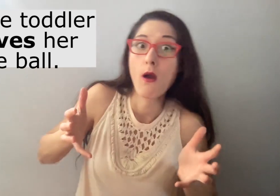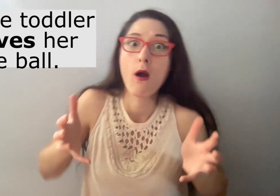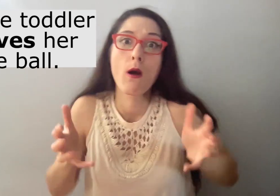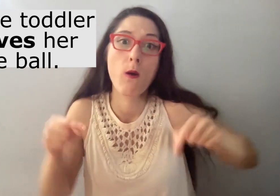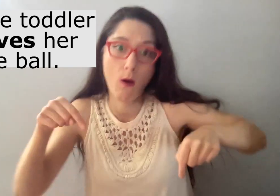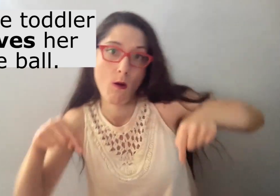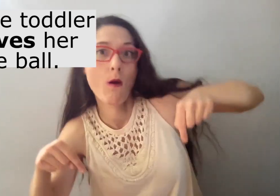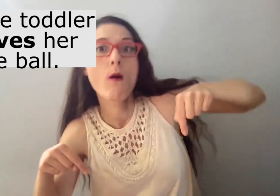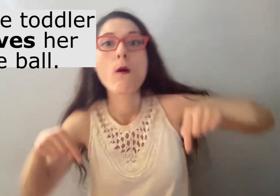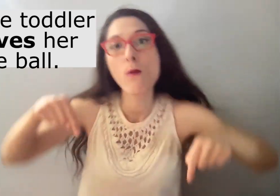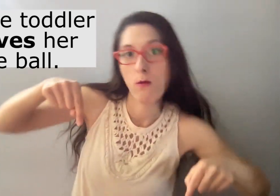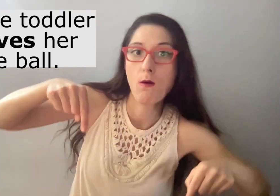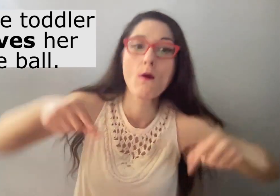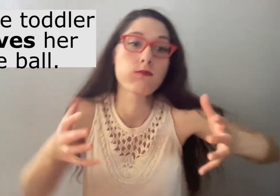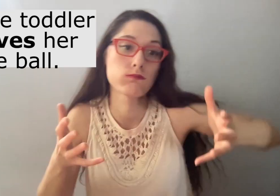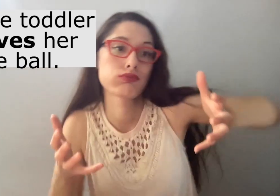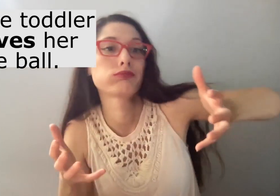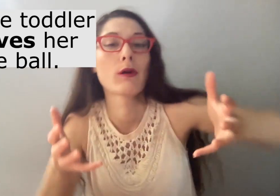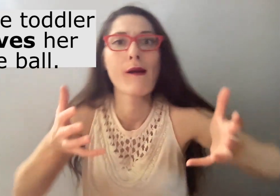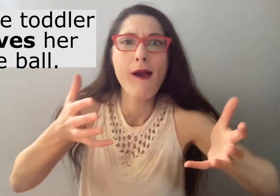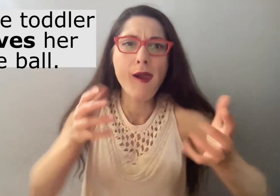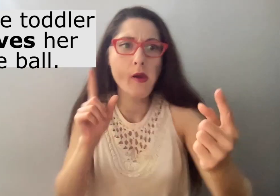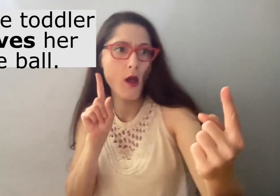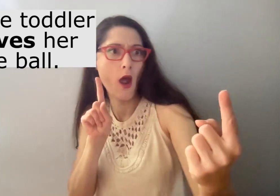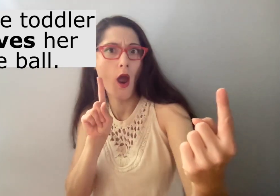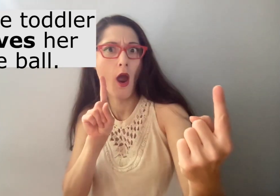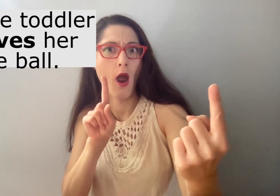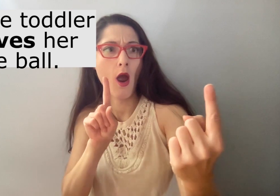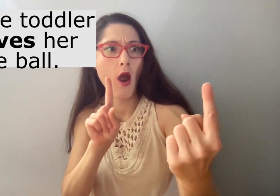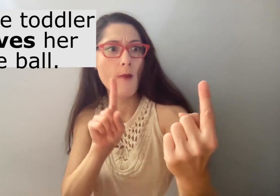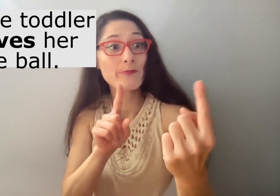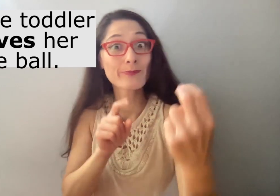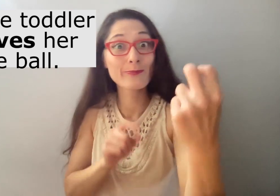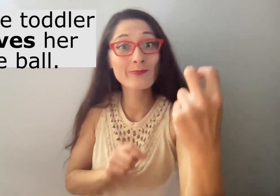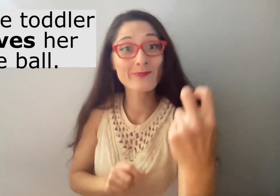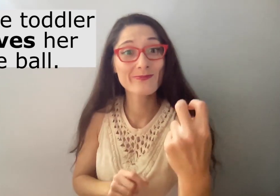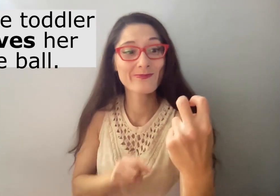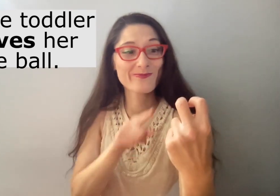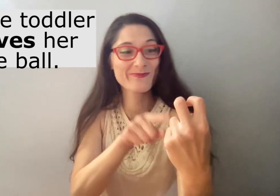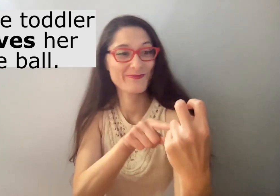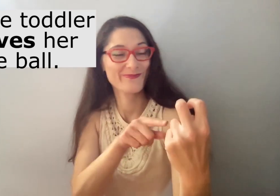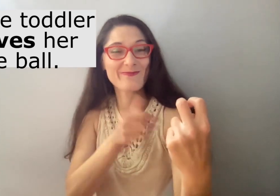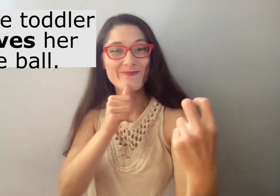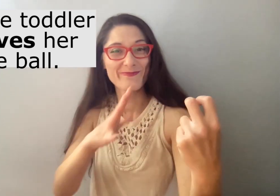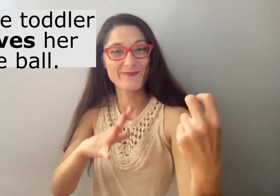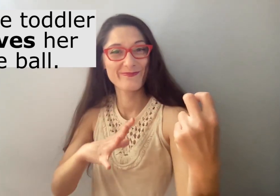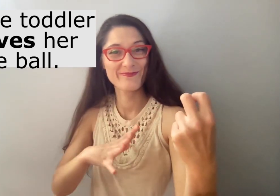The child holds the ball and then toddles over towards a sitting woman.